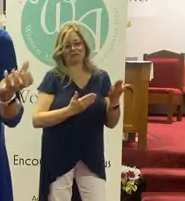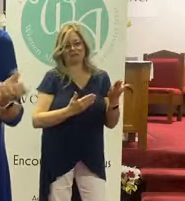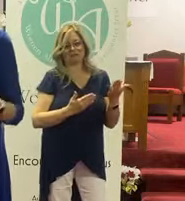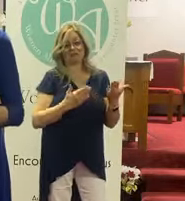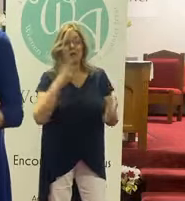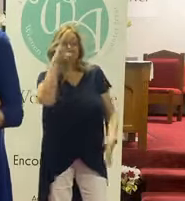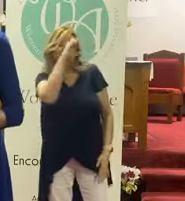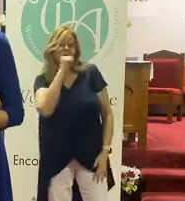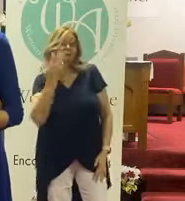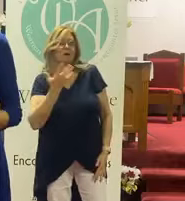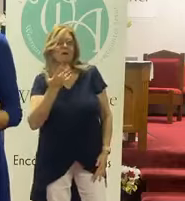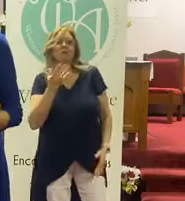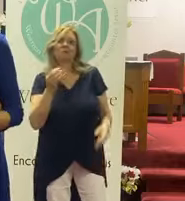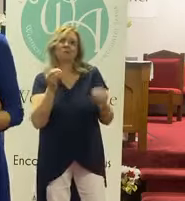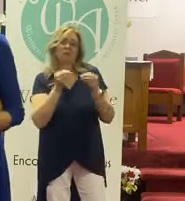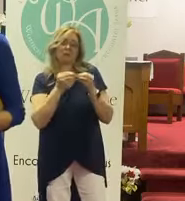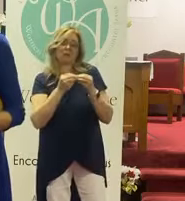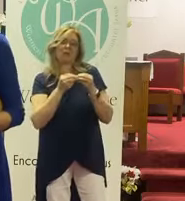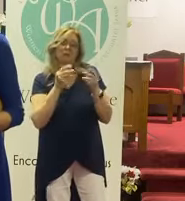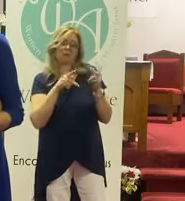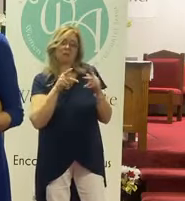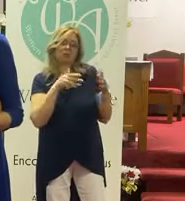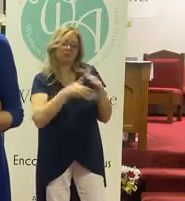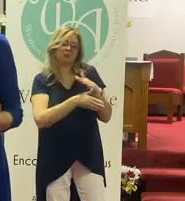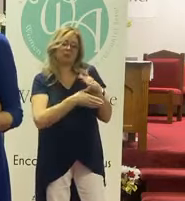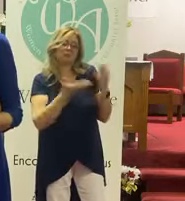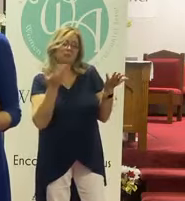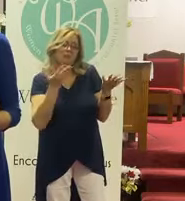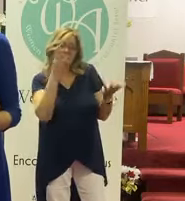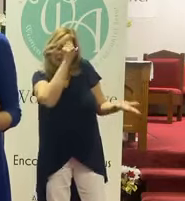My guess is there are probably a lot more people around.